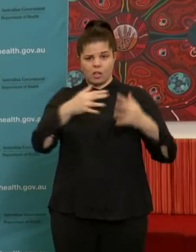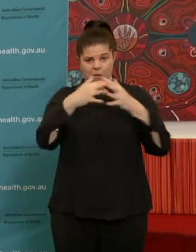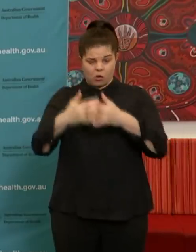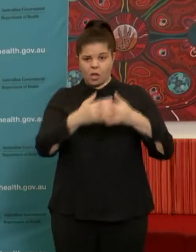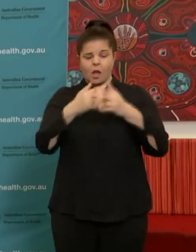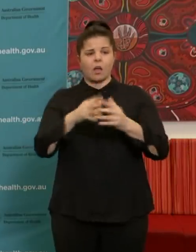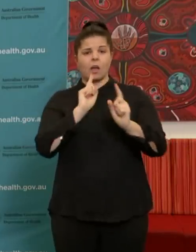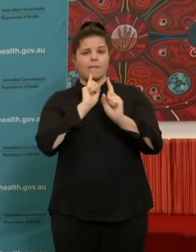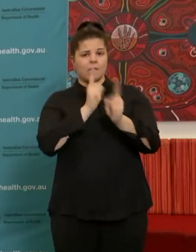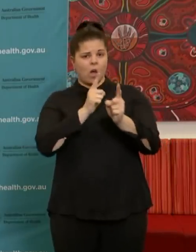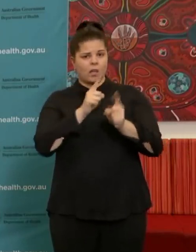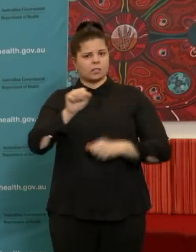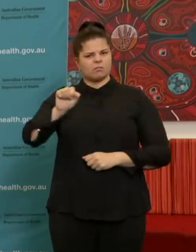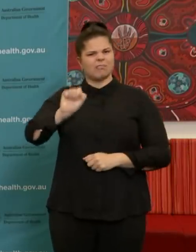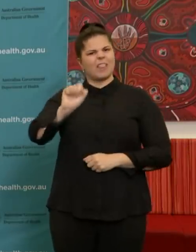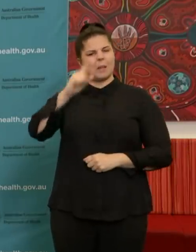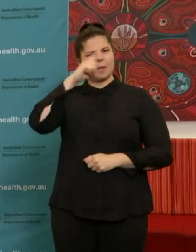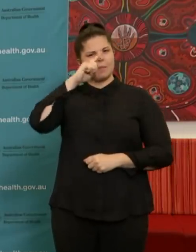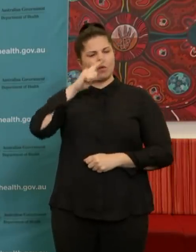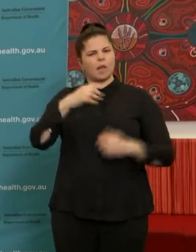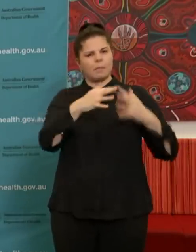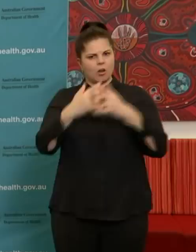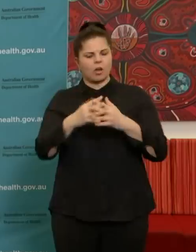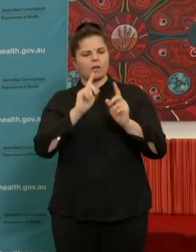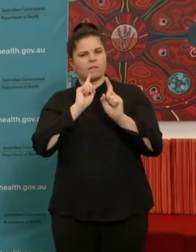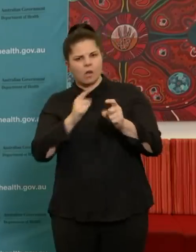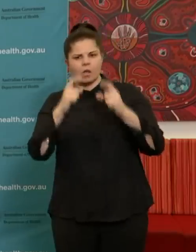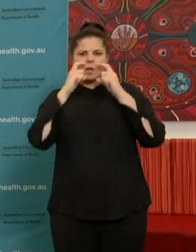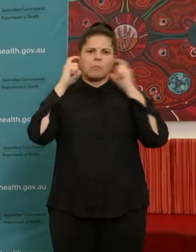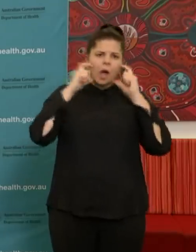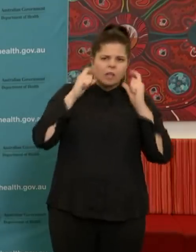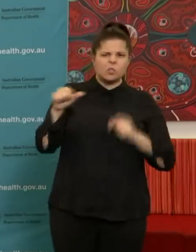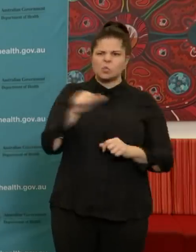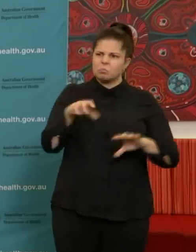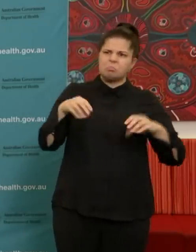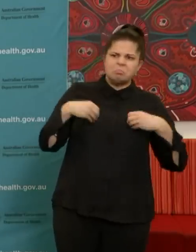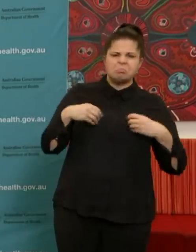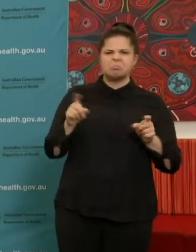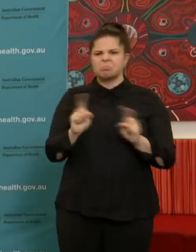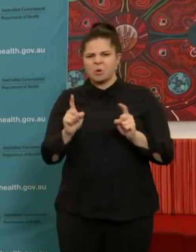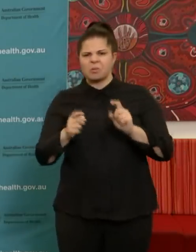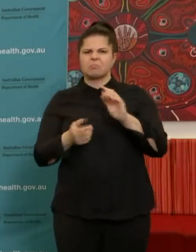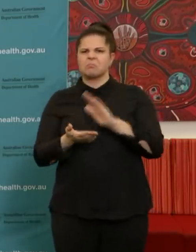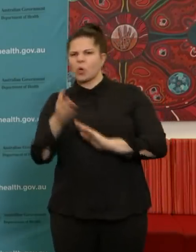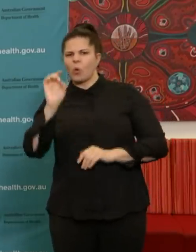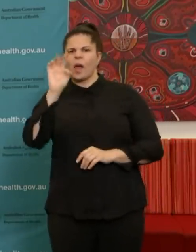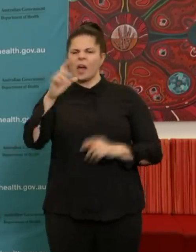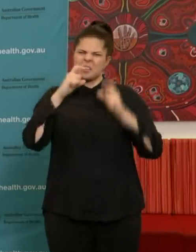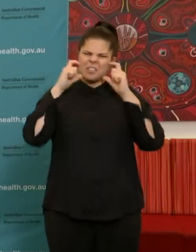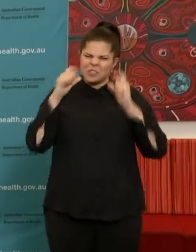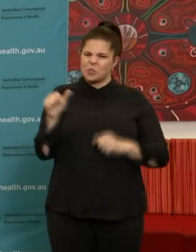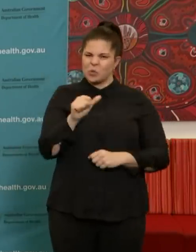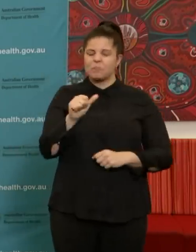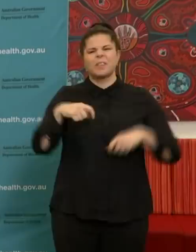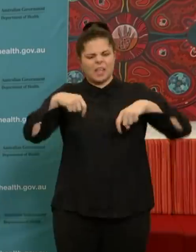about the US situation and the use of masks in the community. We've been talking about masks a lot here,